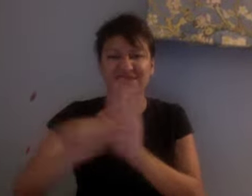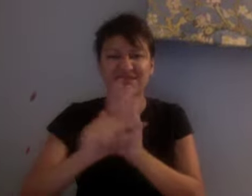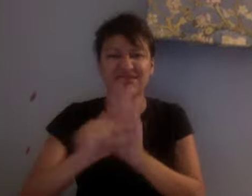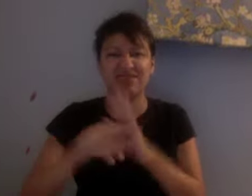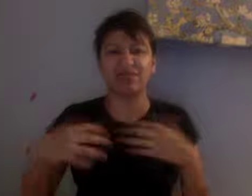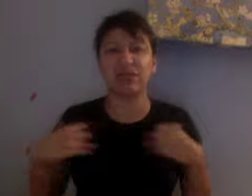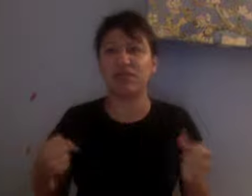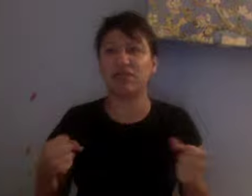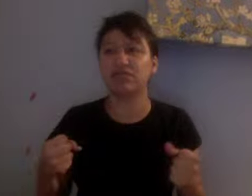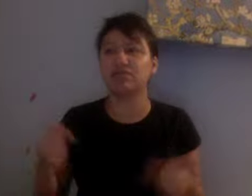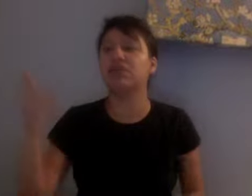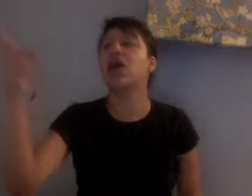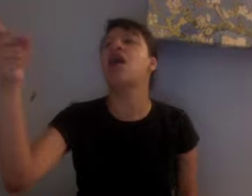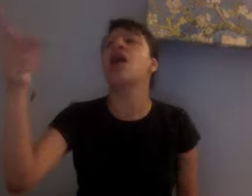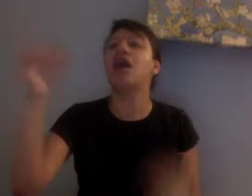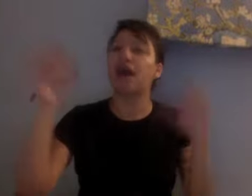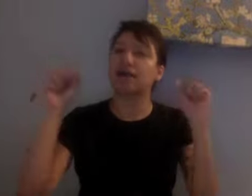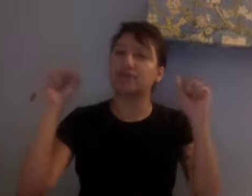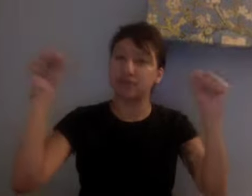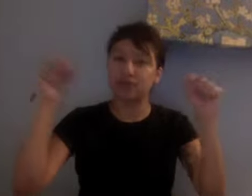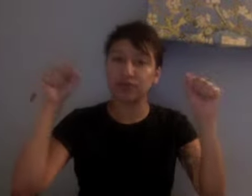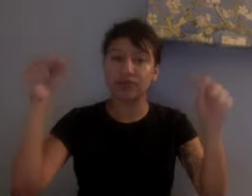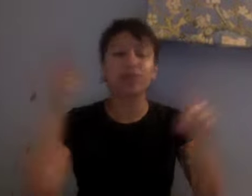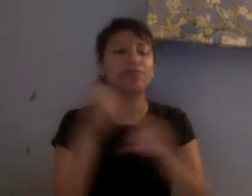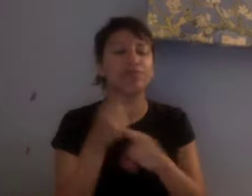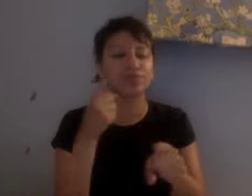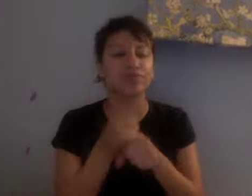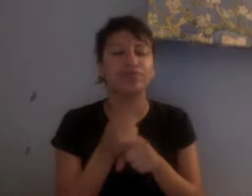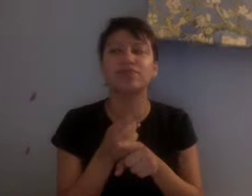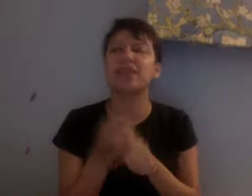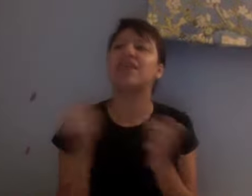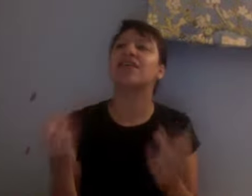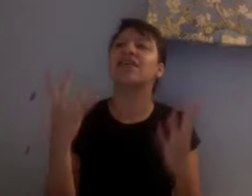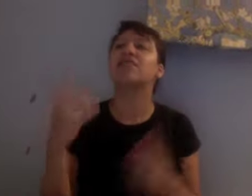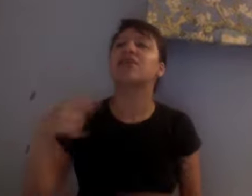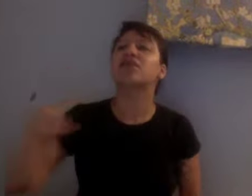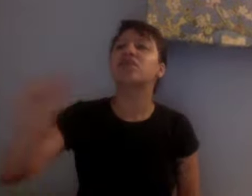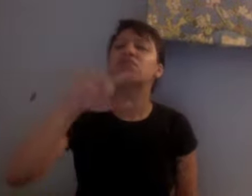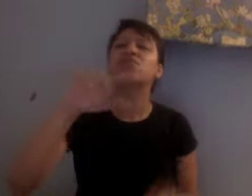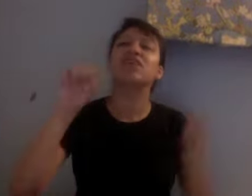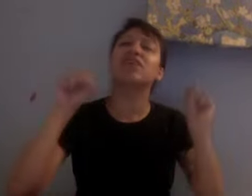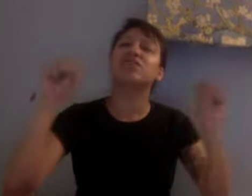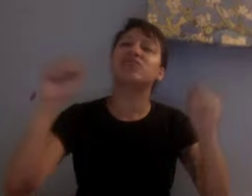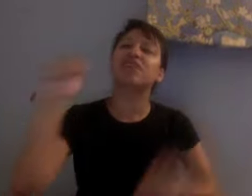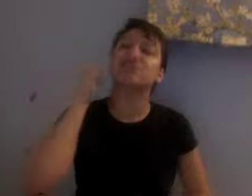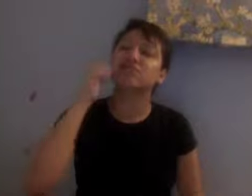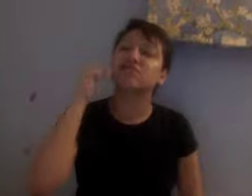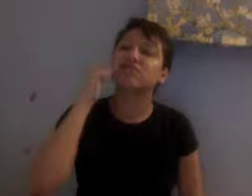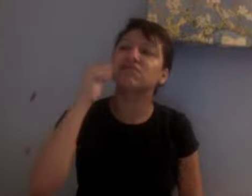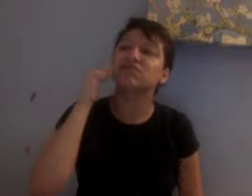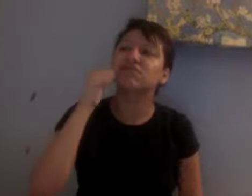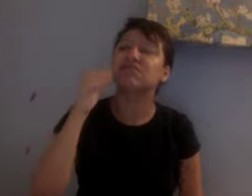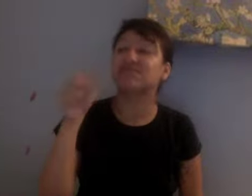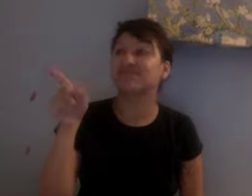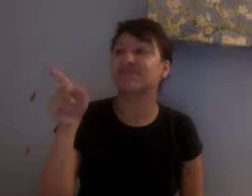Exercise. Thank you very much. How many people get regular exercise on a daily basis? This I, your gym class, B,